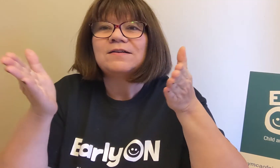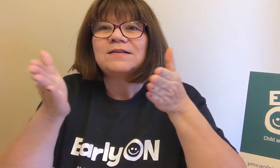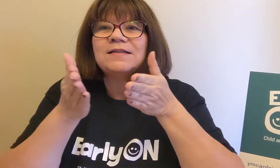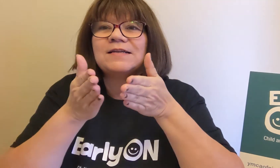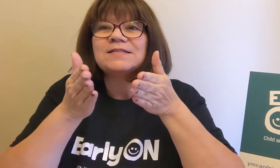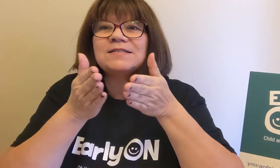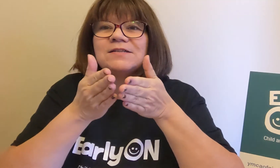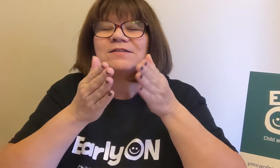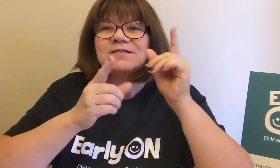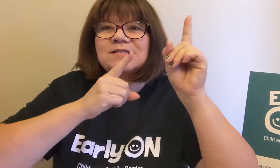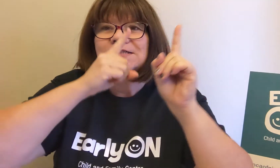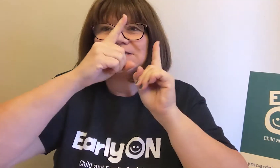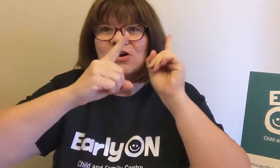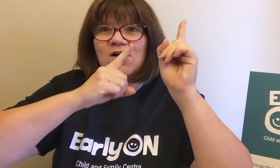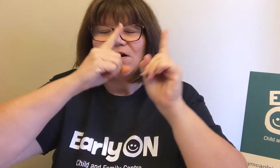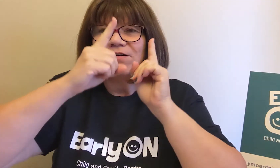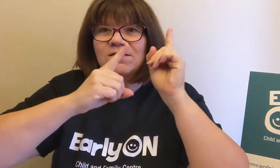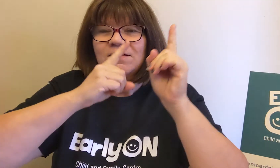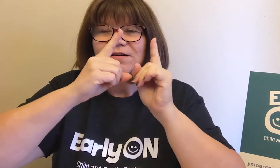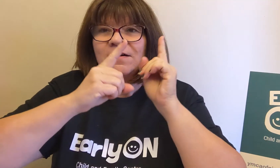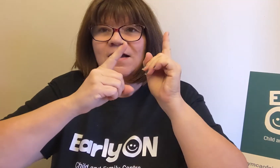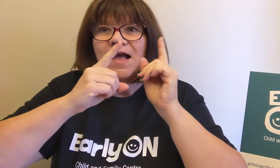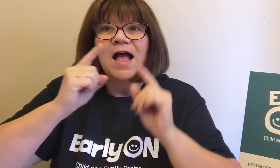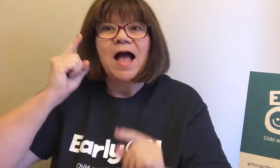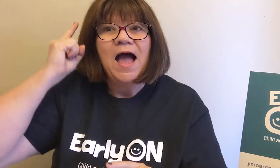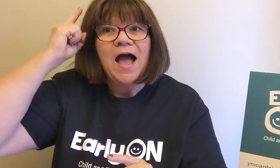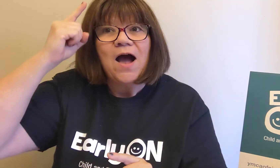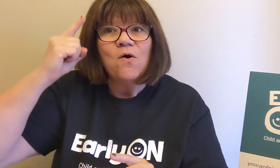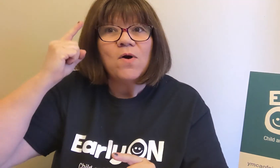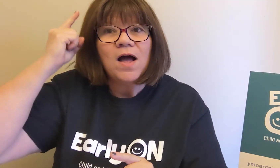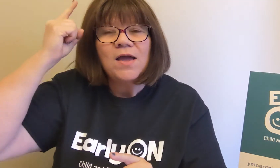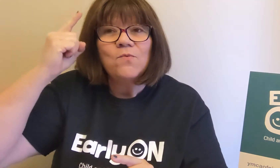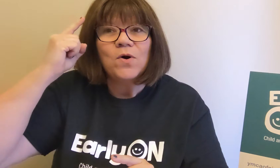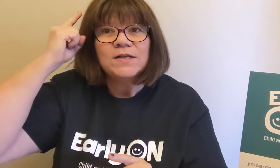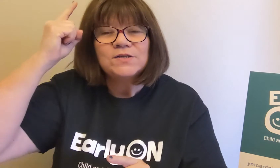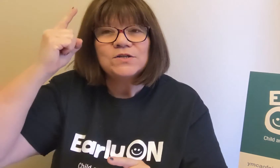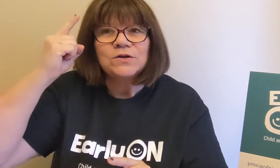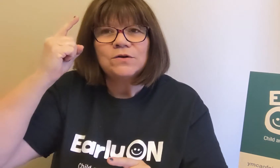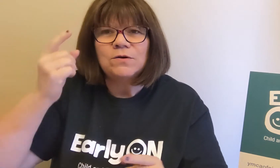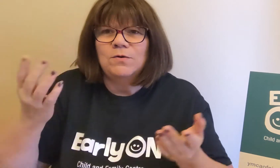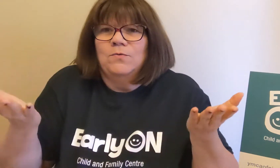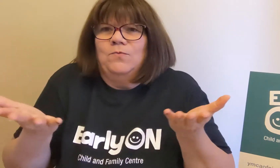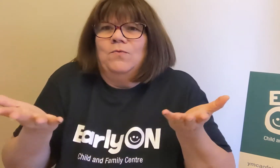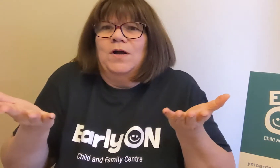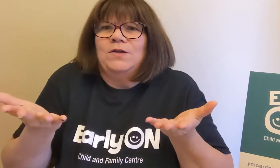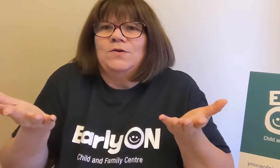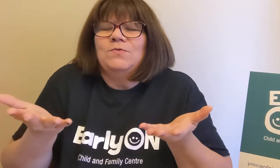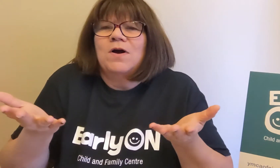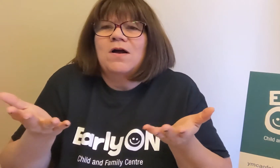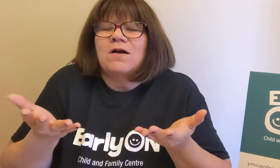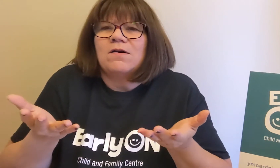little star. How I wonder what you are.